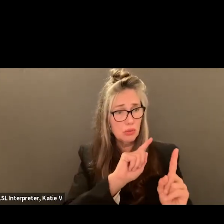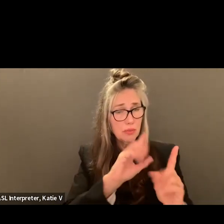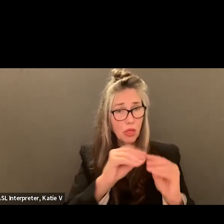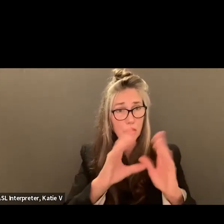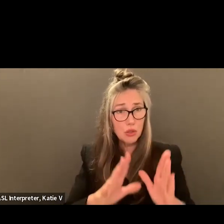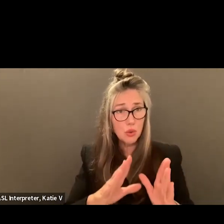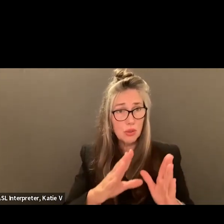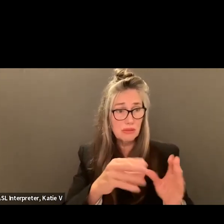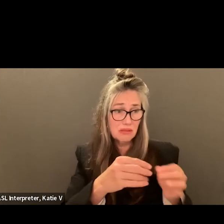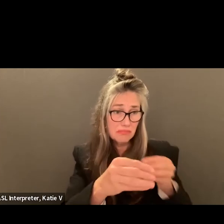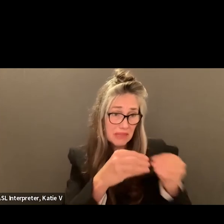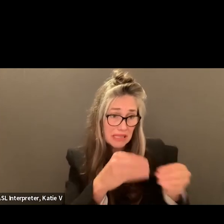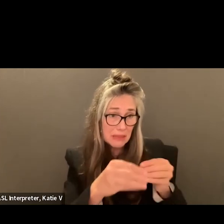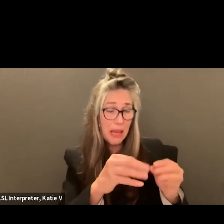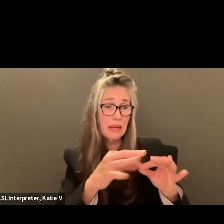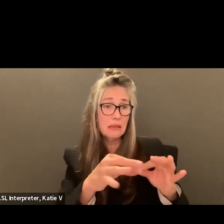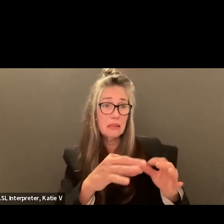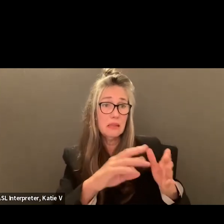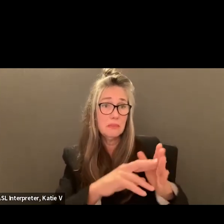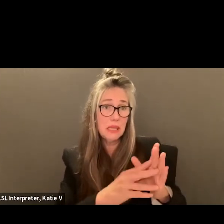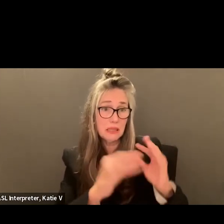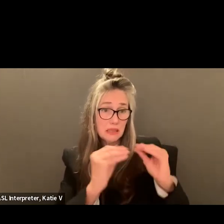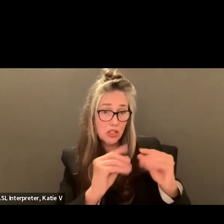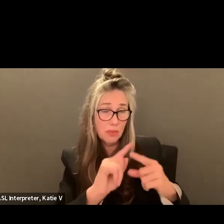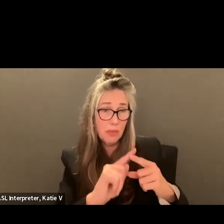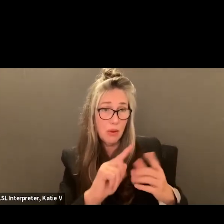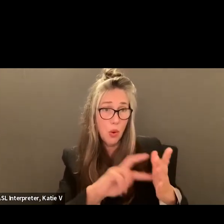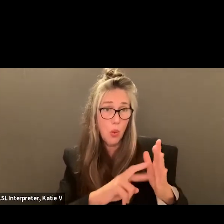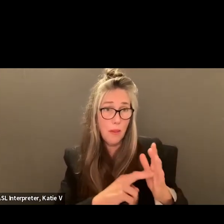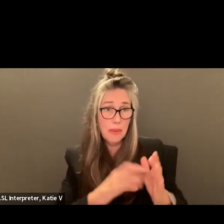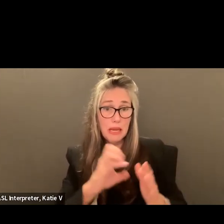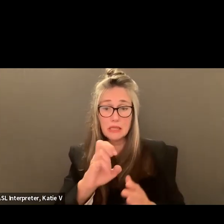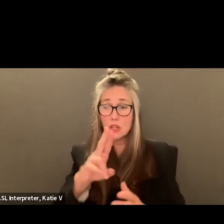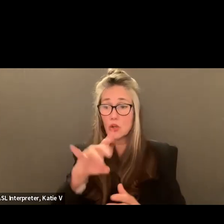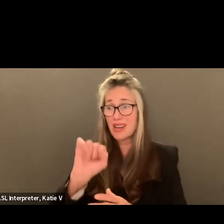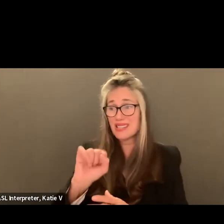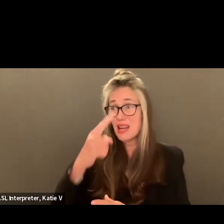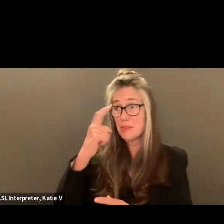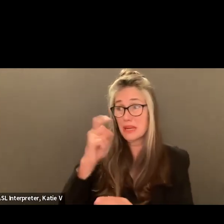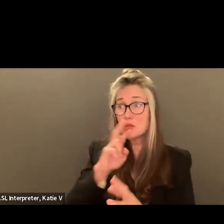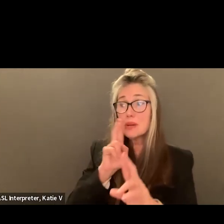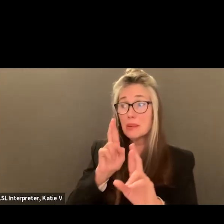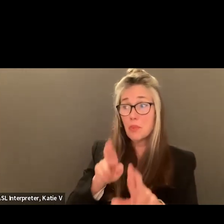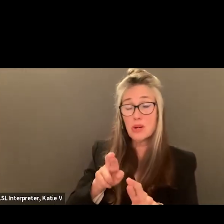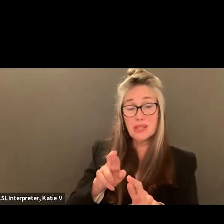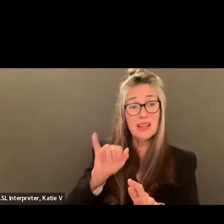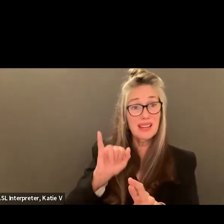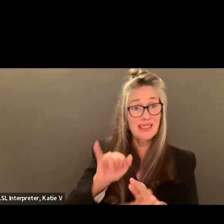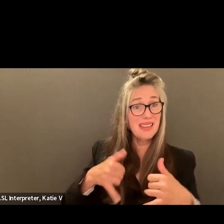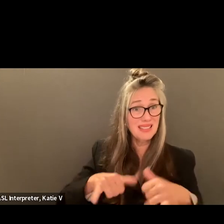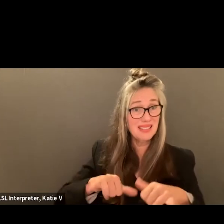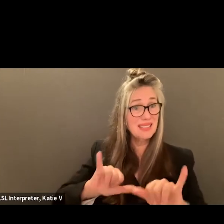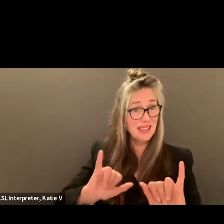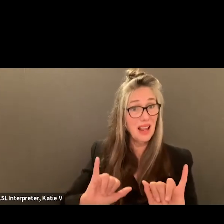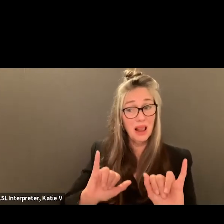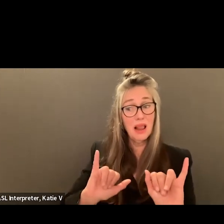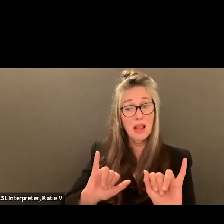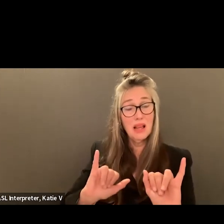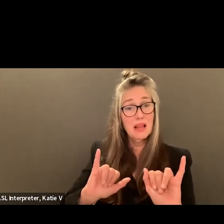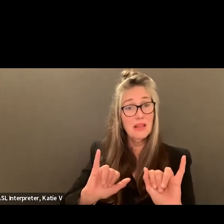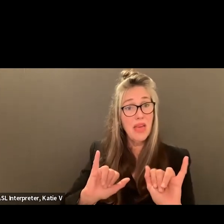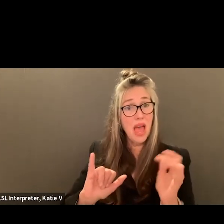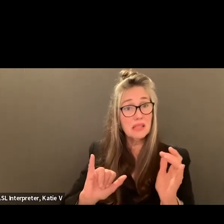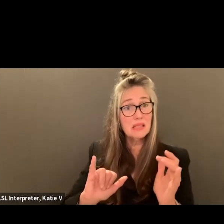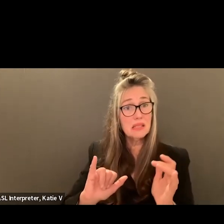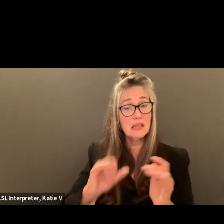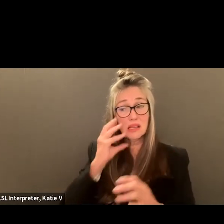to a crisis or whatever. I think this is a crisis here. And I think the fact that we still report them, that's, we're in a crisis mode of that, how we handle it. And I